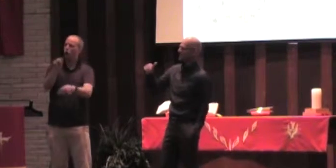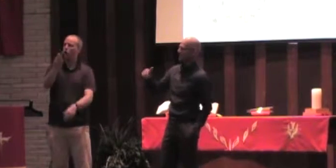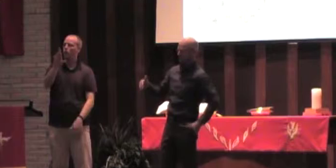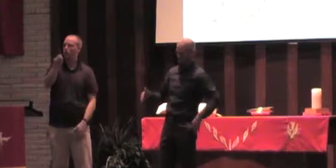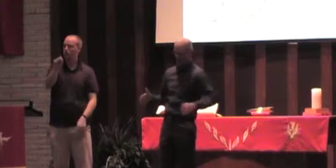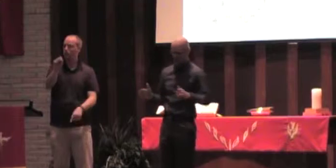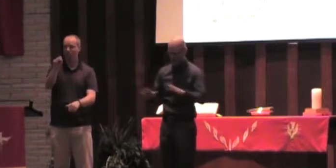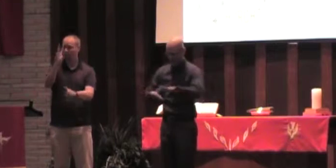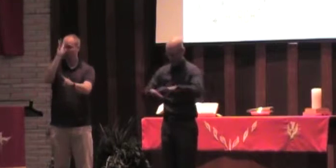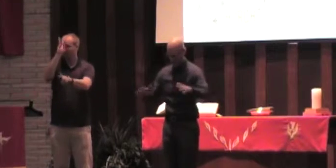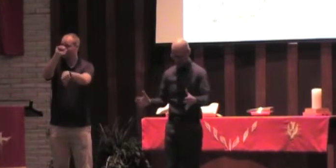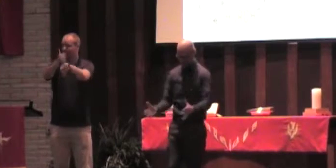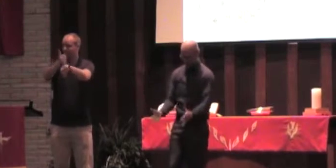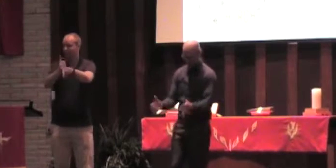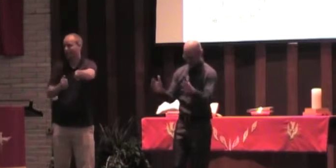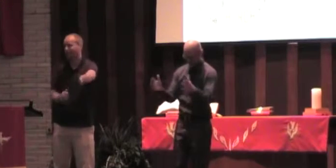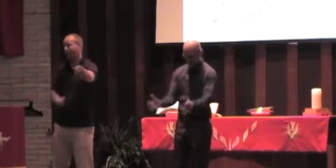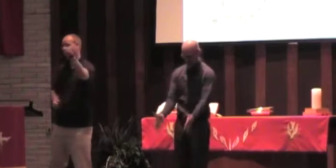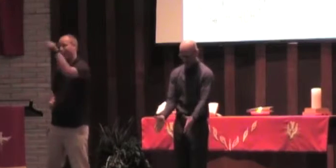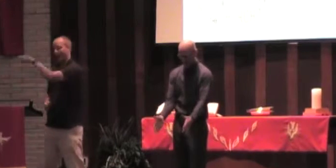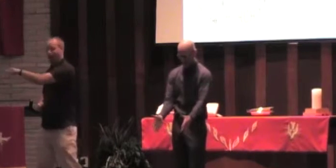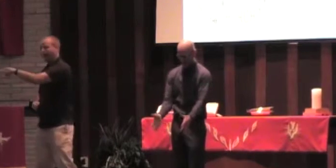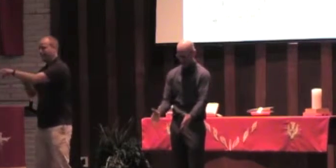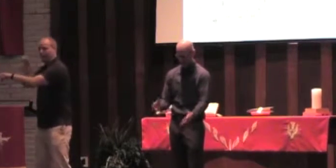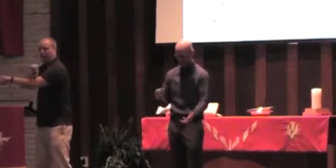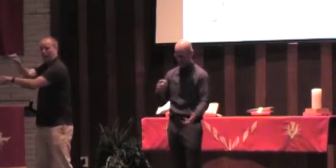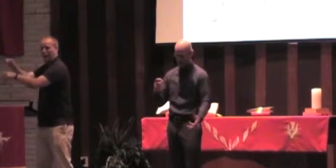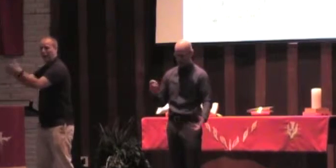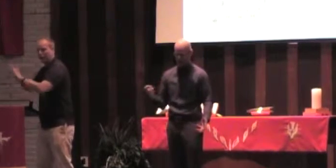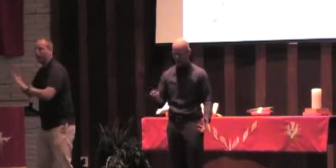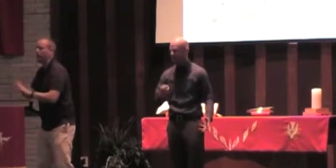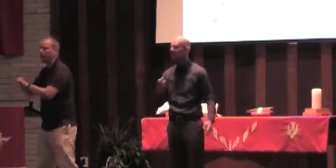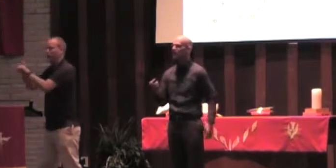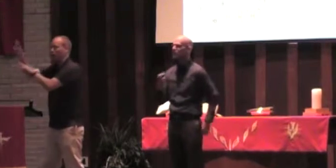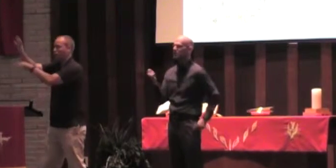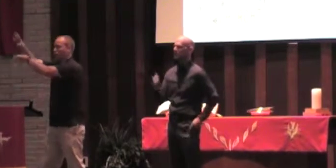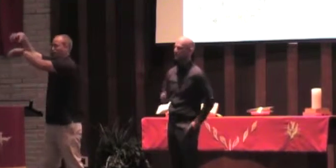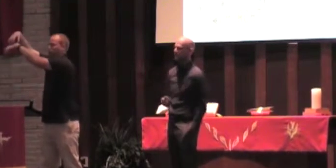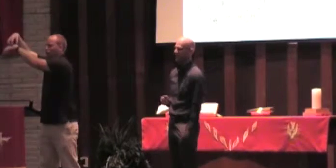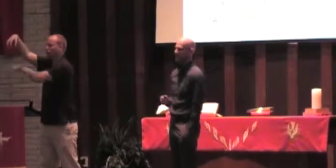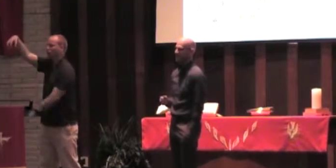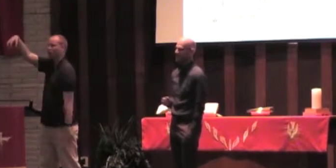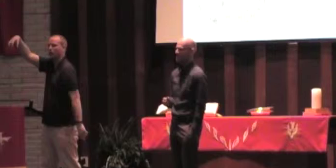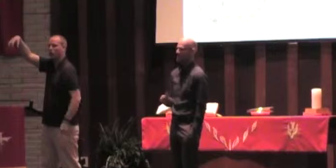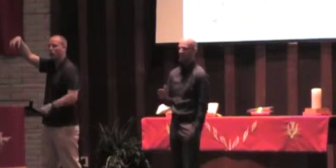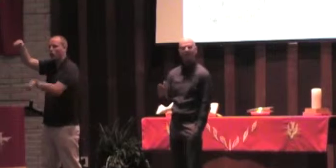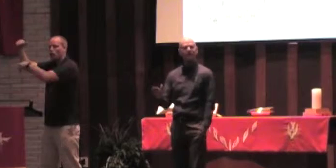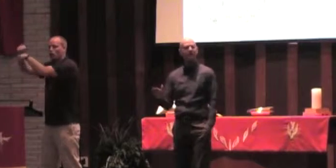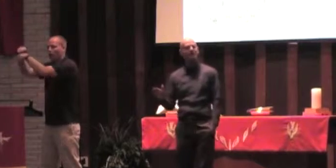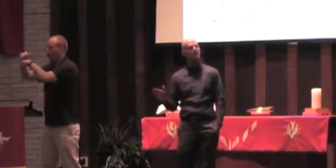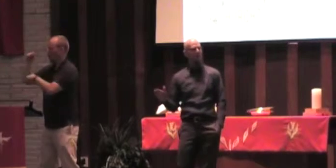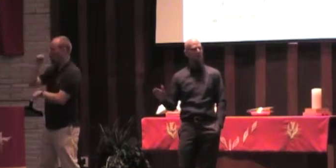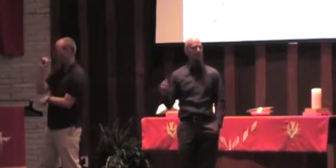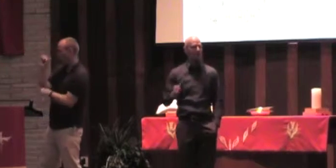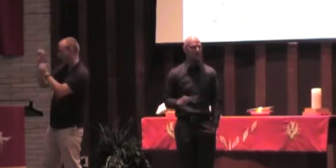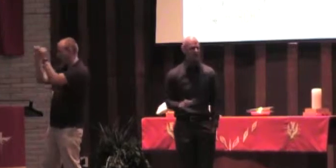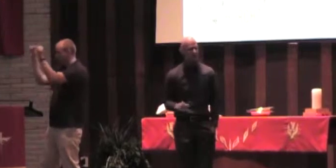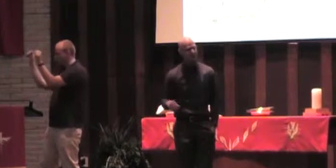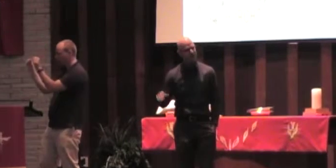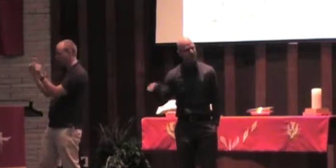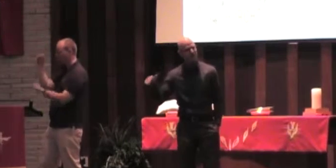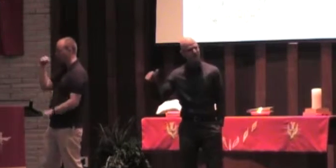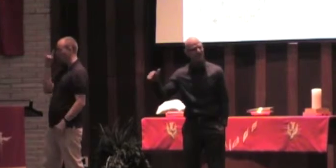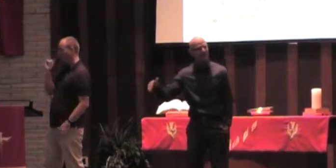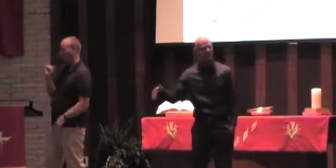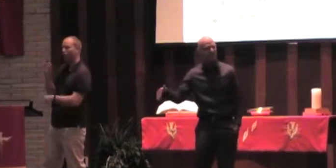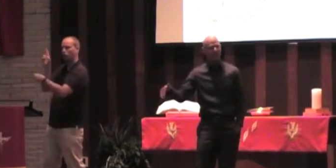Same here. There was a stone hinge, there was a rock that looked kind of like the etching of the face. They gave it a name, to Squalaba,